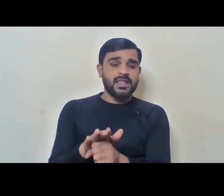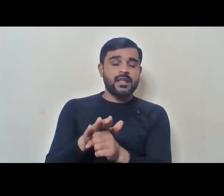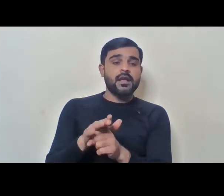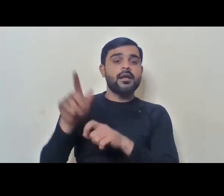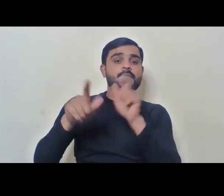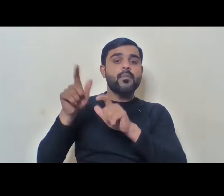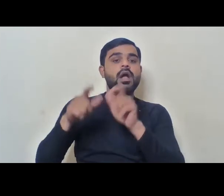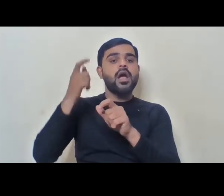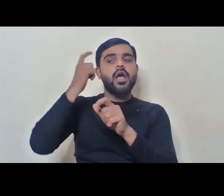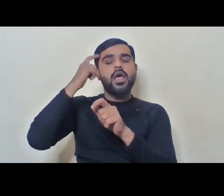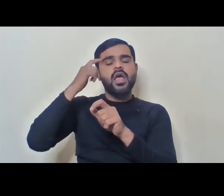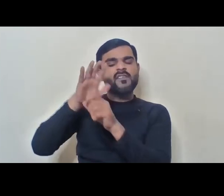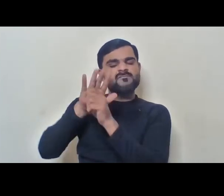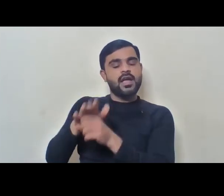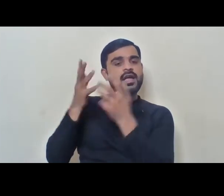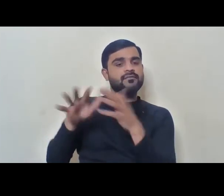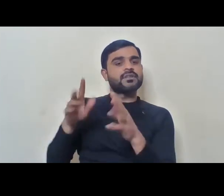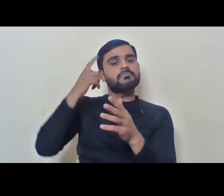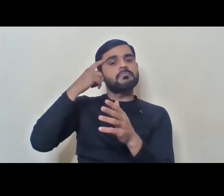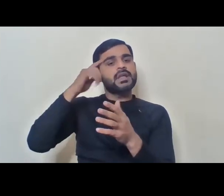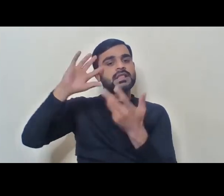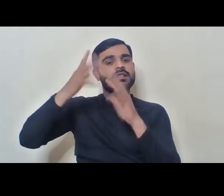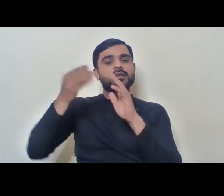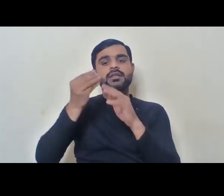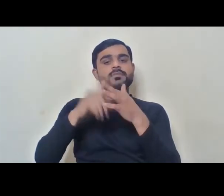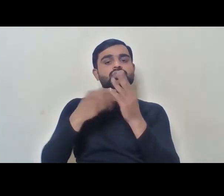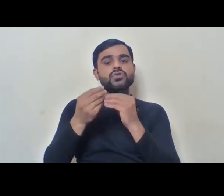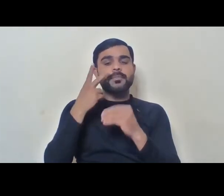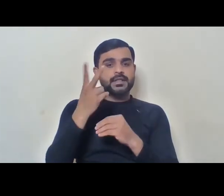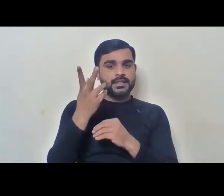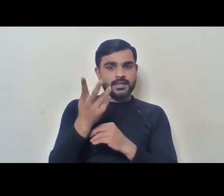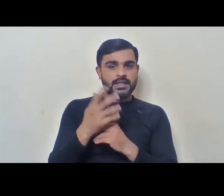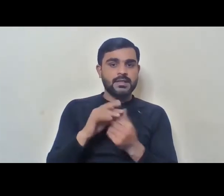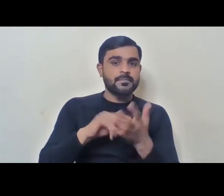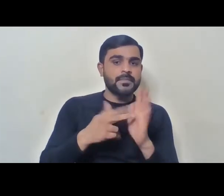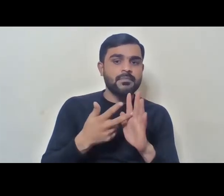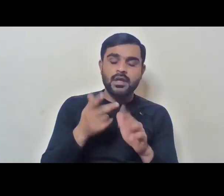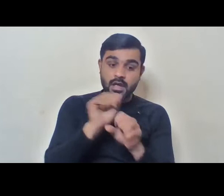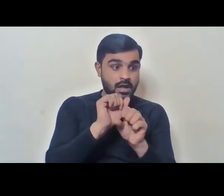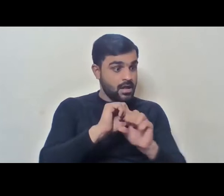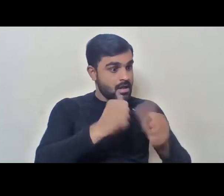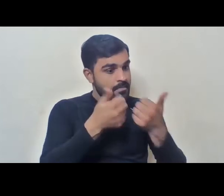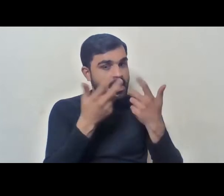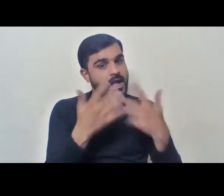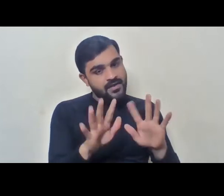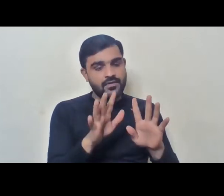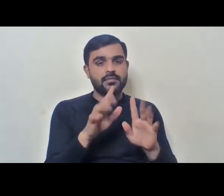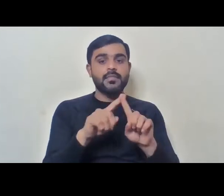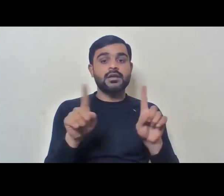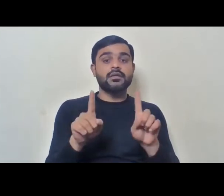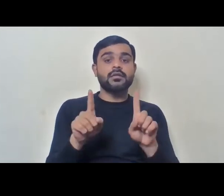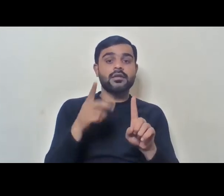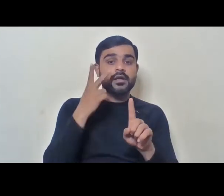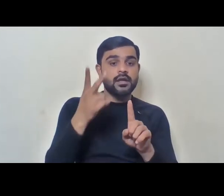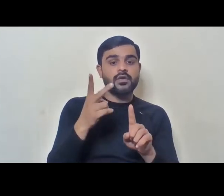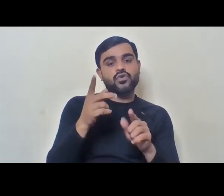where some kinds of jobs are seen as being capable of being done. But, you know, the minute you have